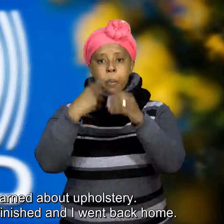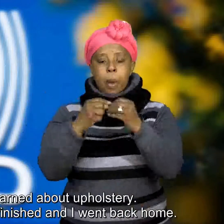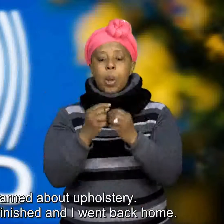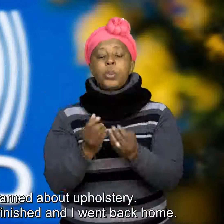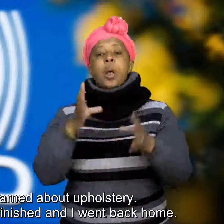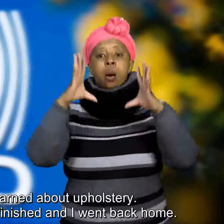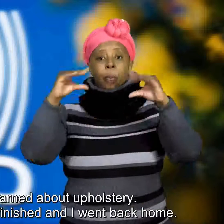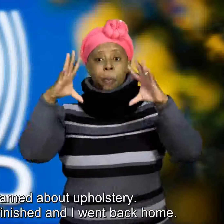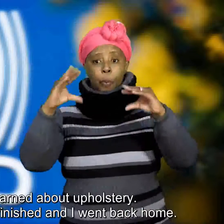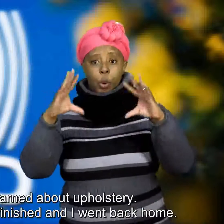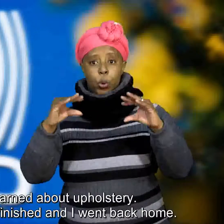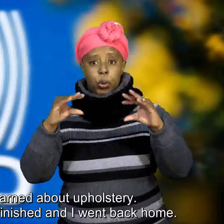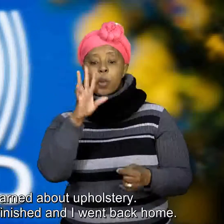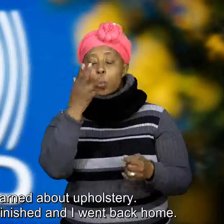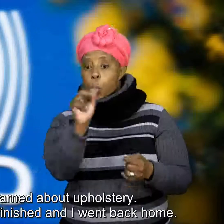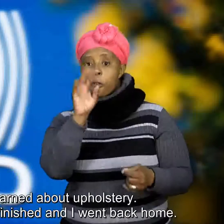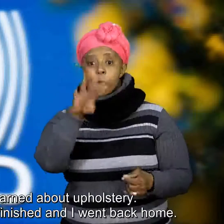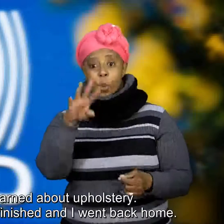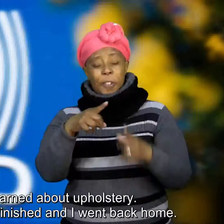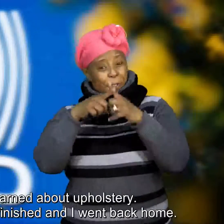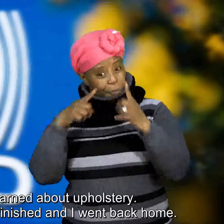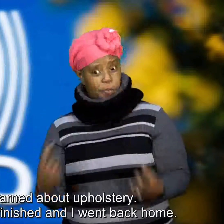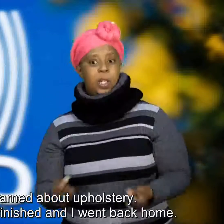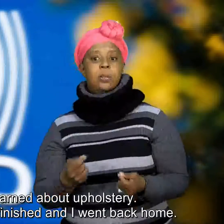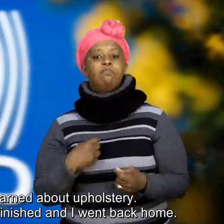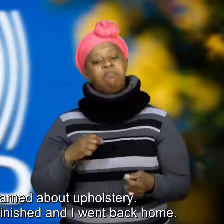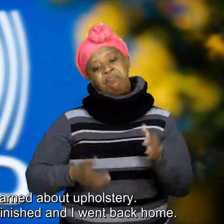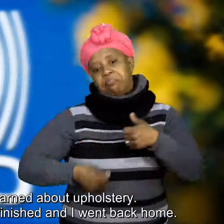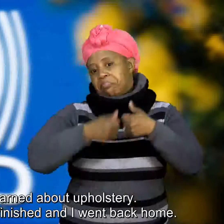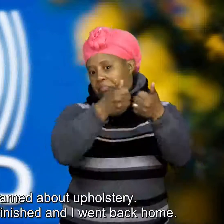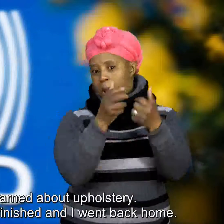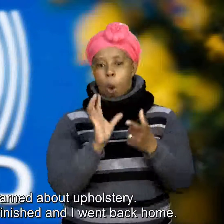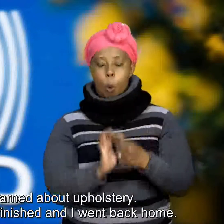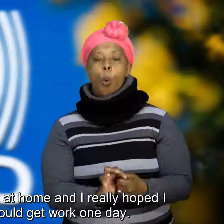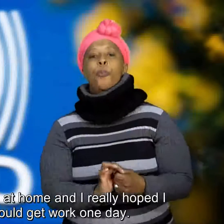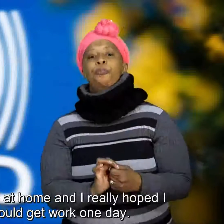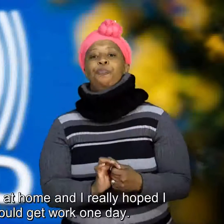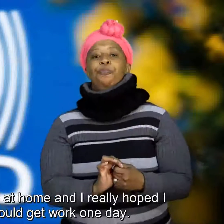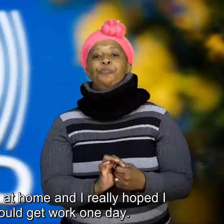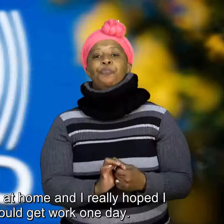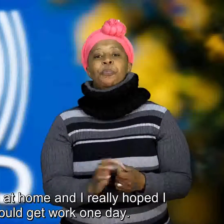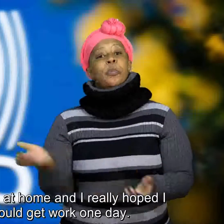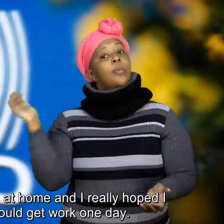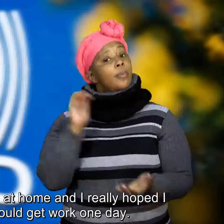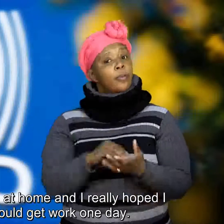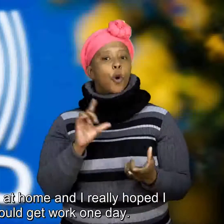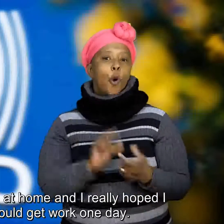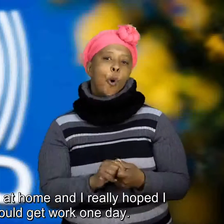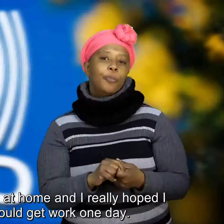and 2014 I finished and I went back home I arrived at home and I